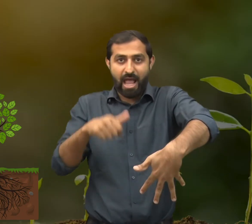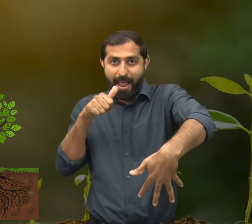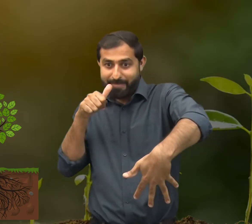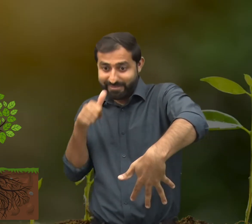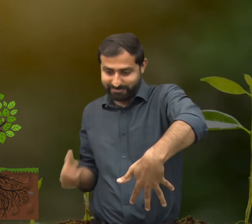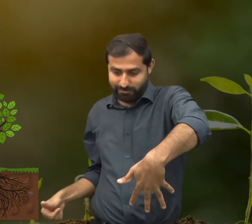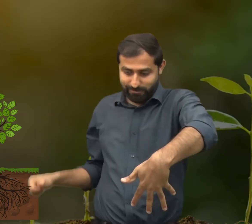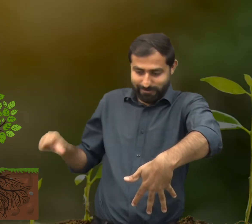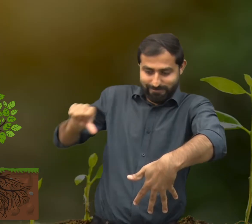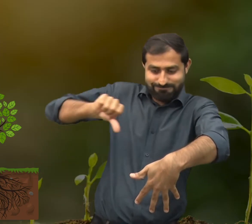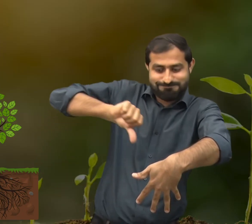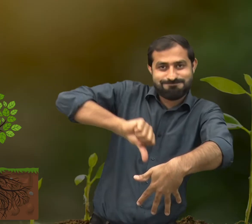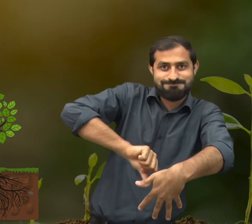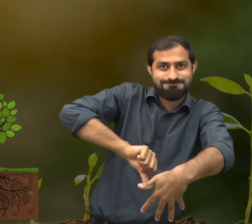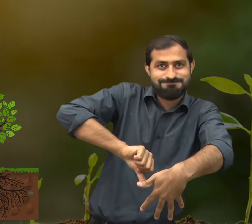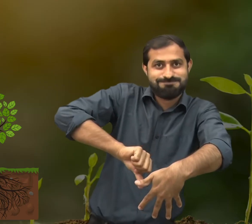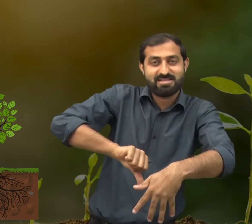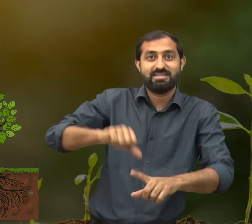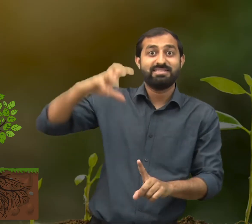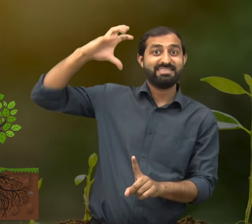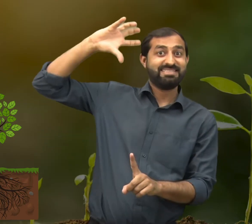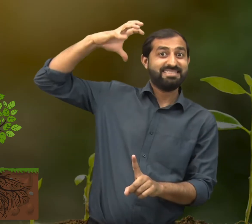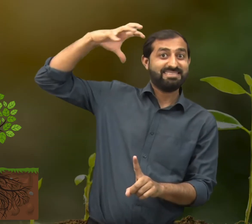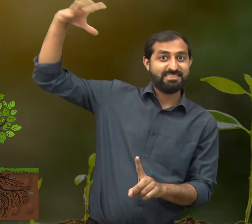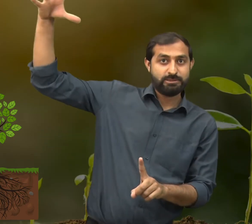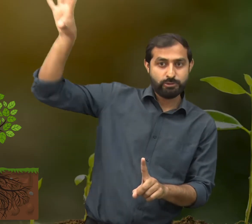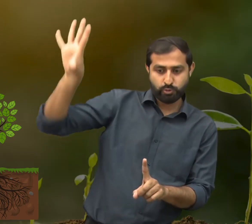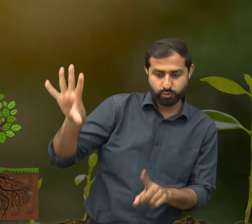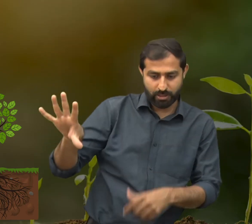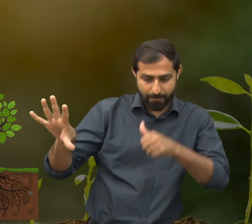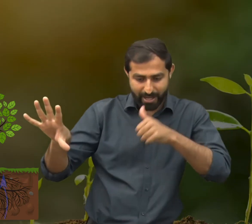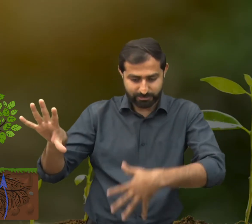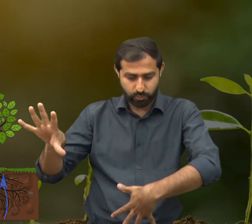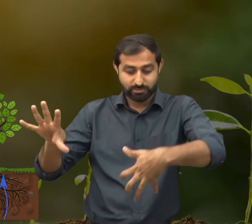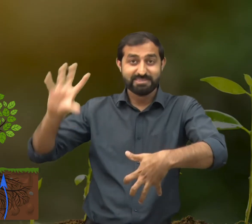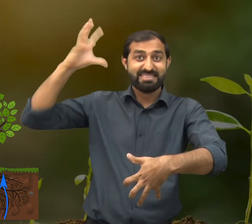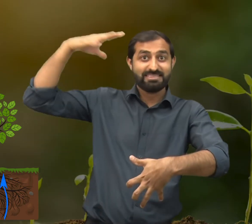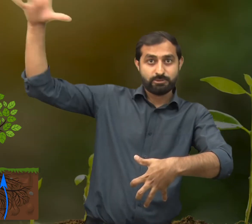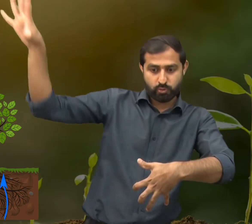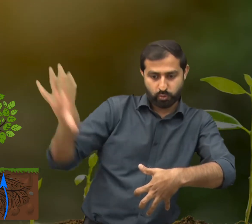During this process, first plants absorb water, sunlight